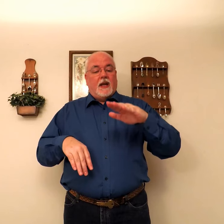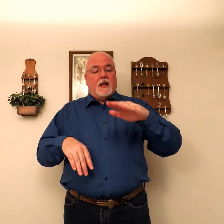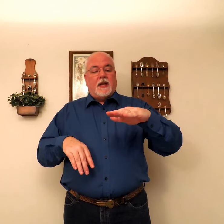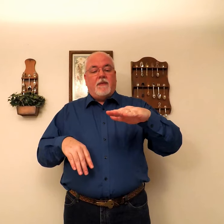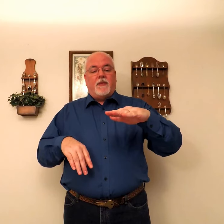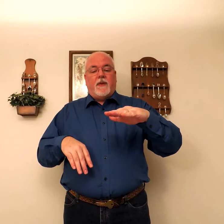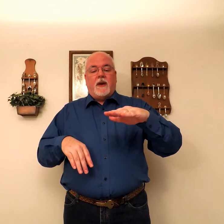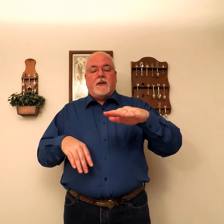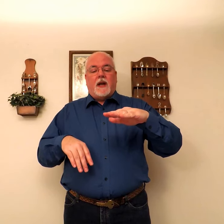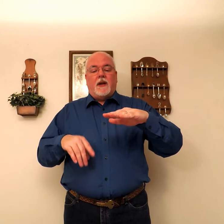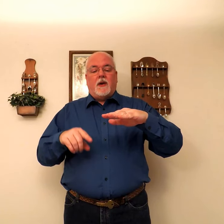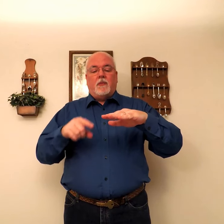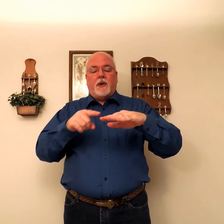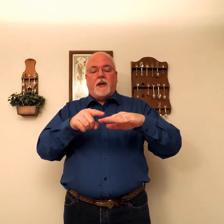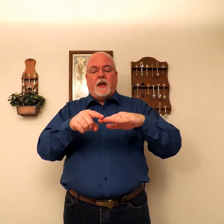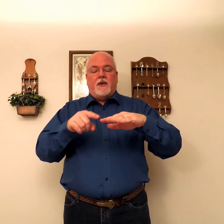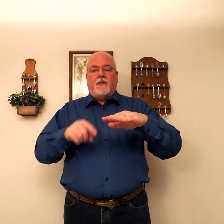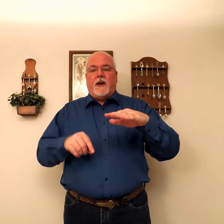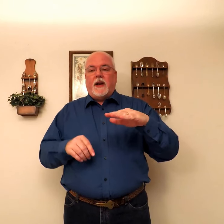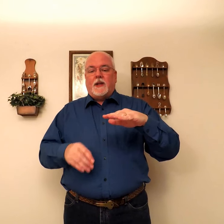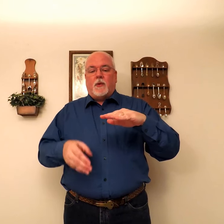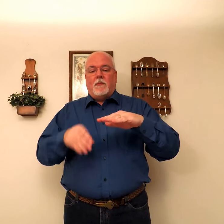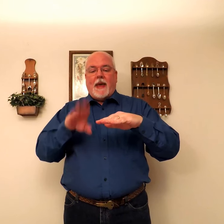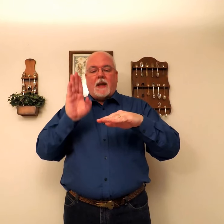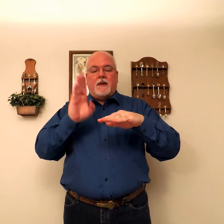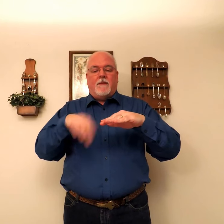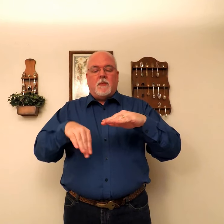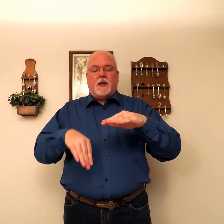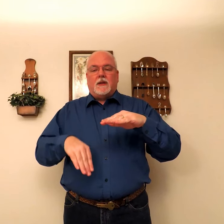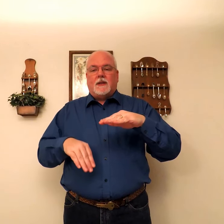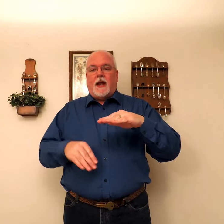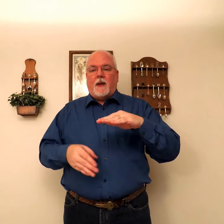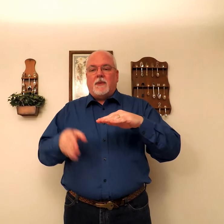Just have your fingers out here. And pretend your fingernails were bad. And give them a little slap.